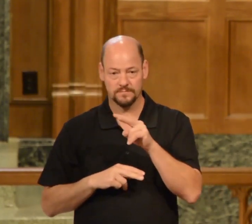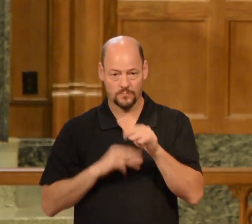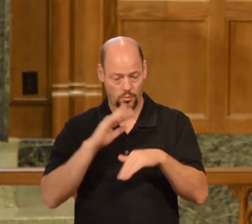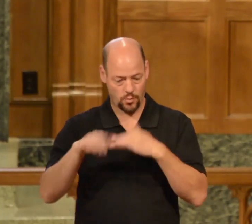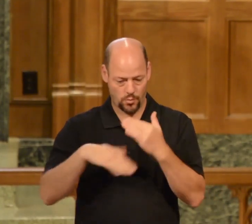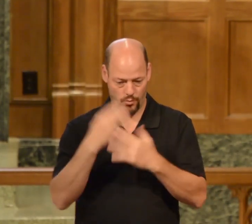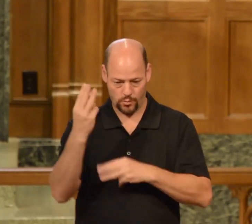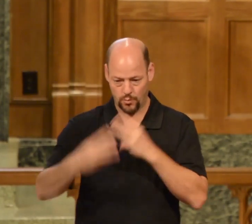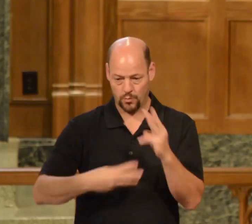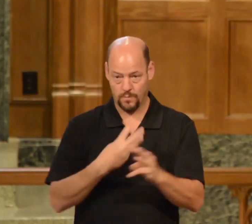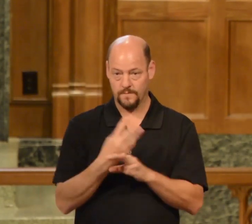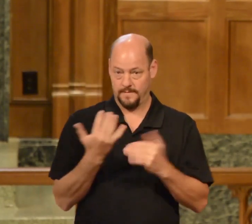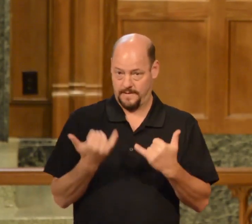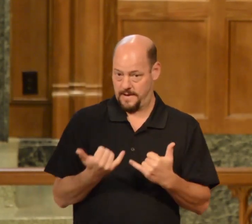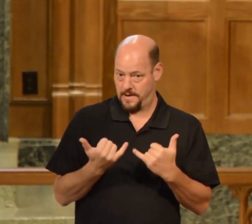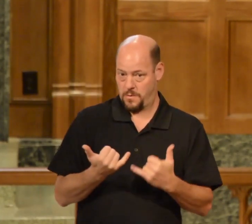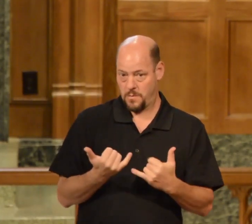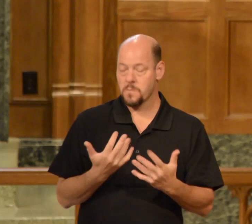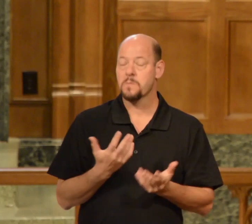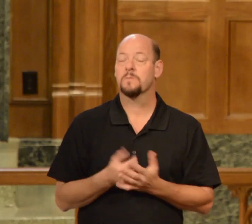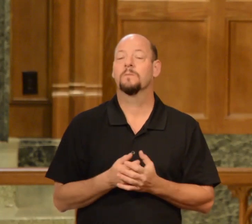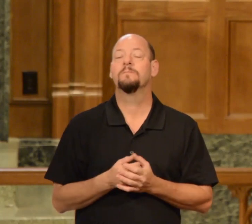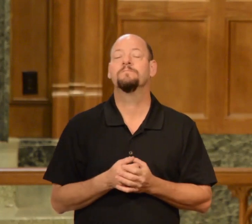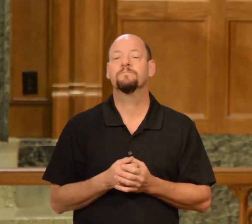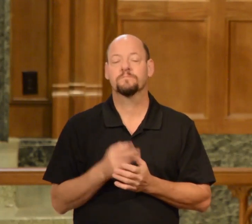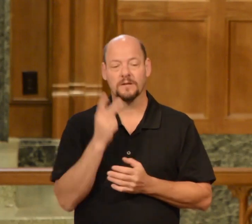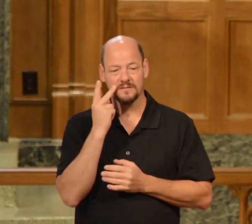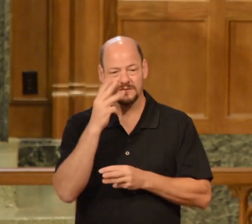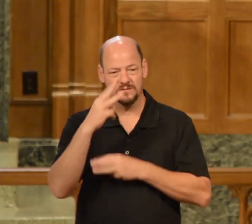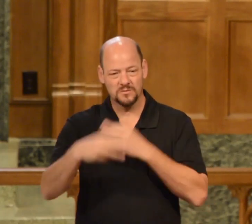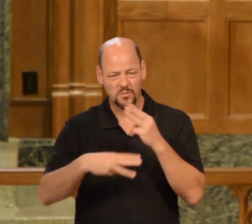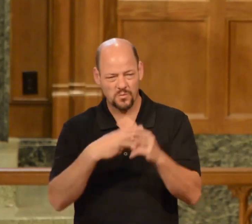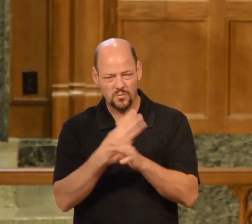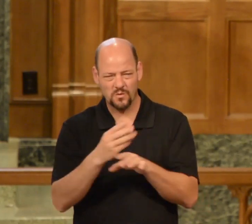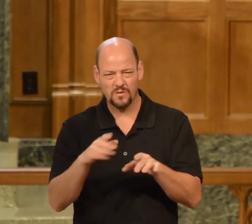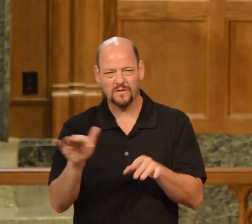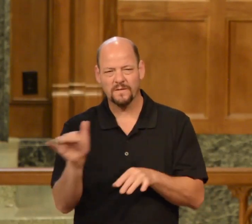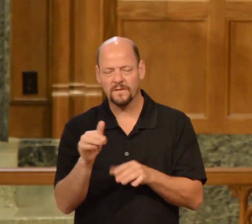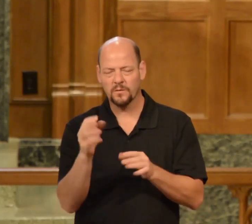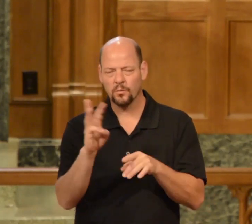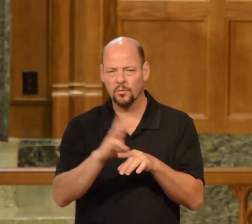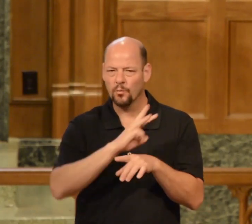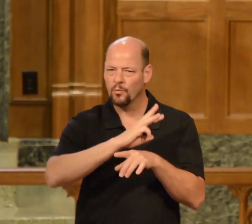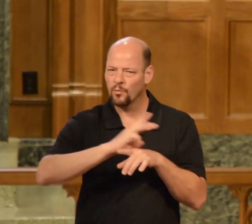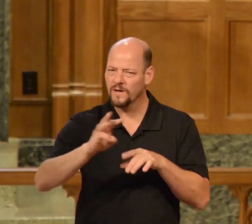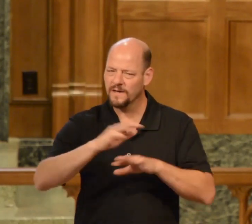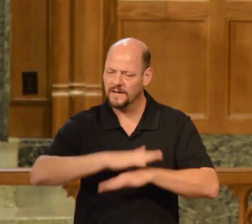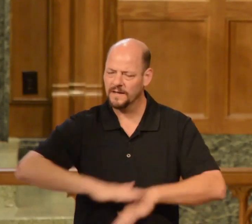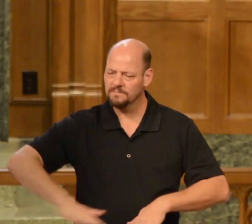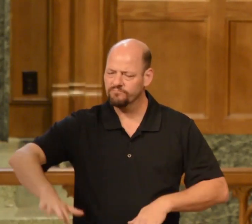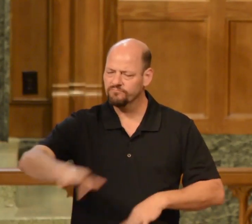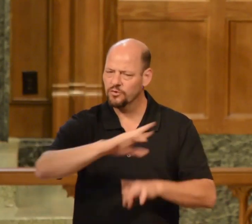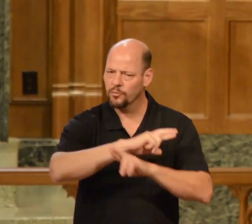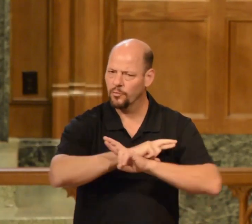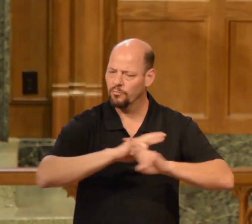now and he sees he sees the world as a field of wheat ready to be harvested